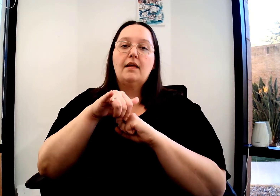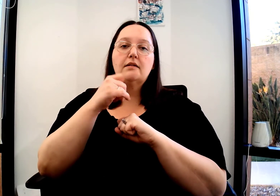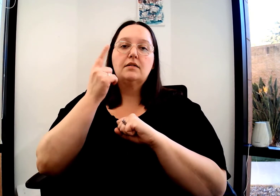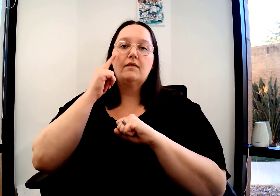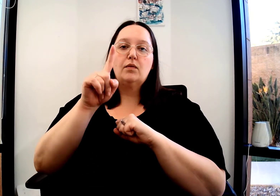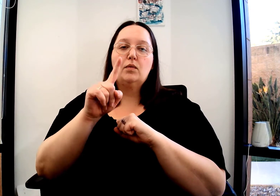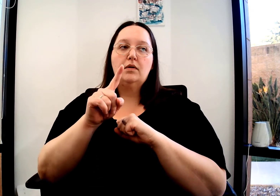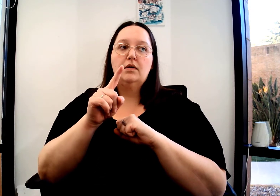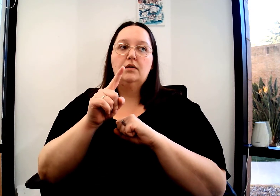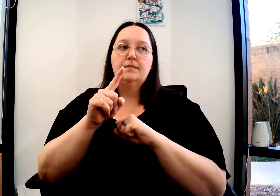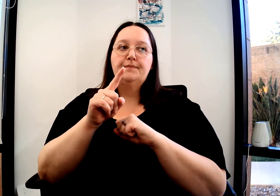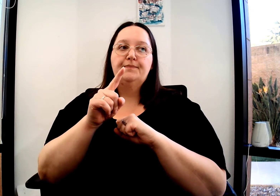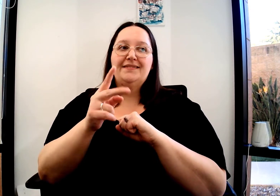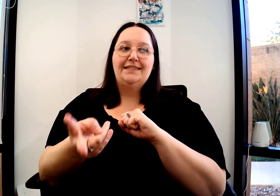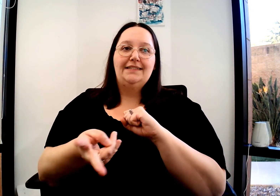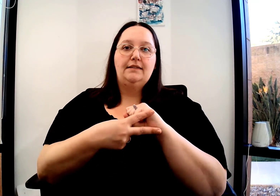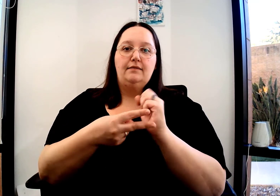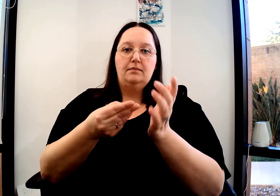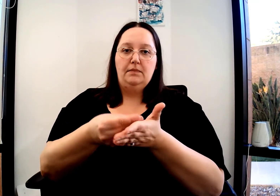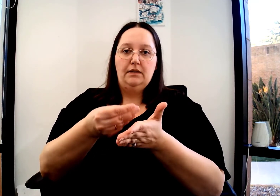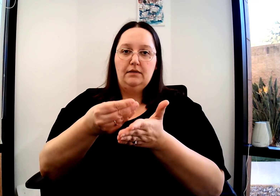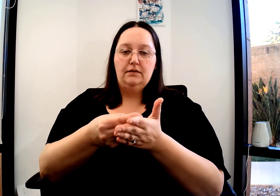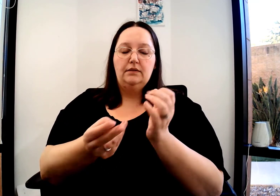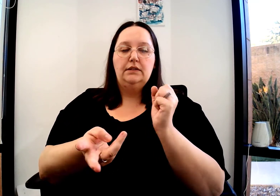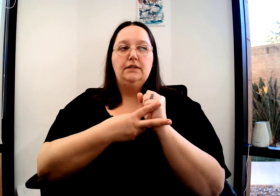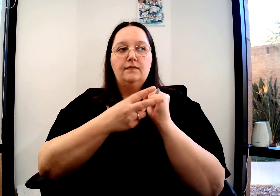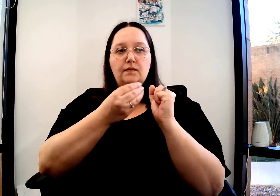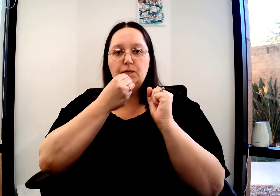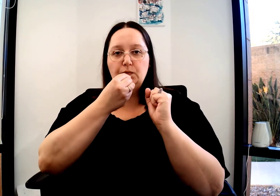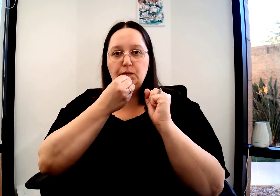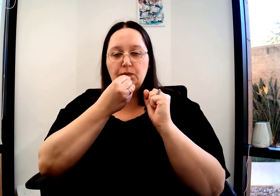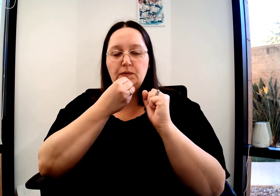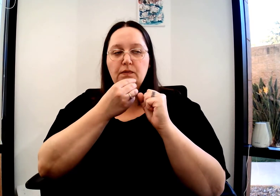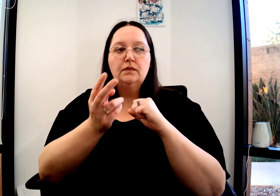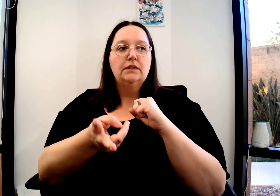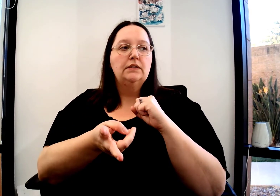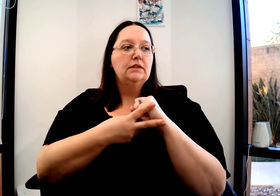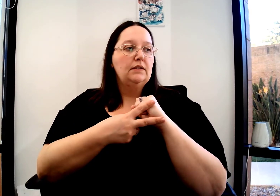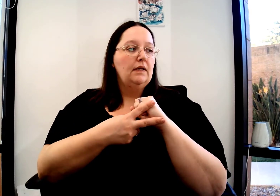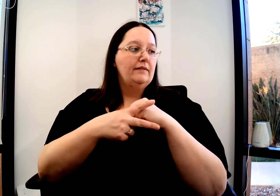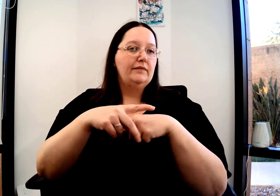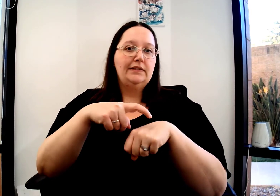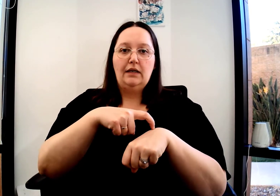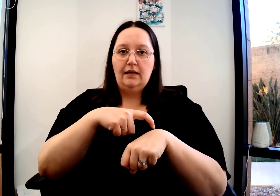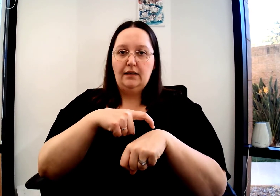Save is once as if you were saving money. If you're saving food, storing it away.